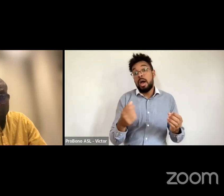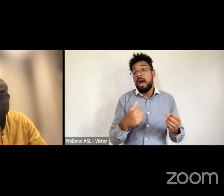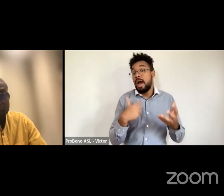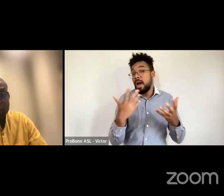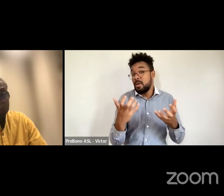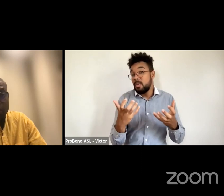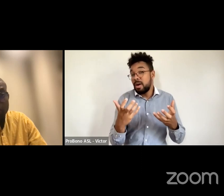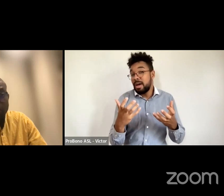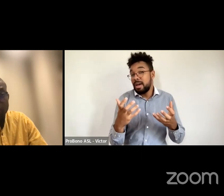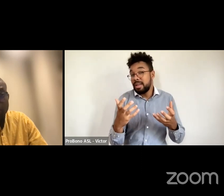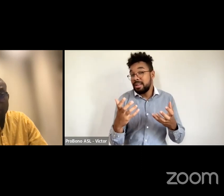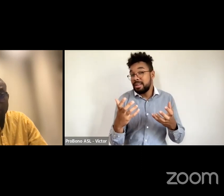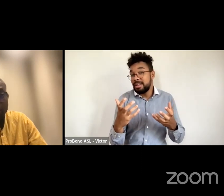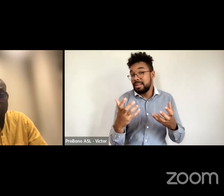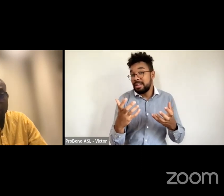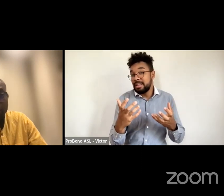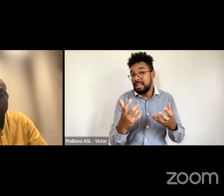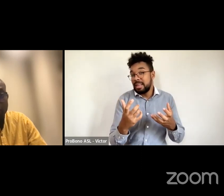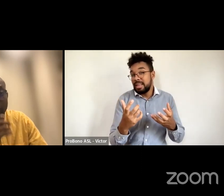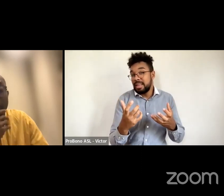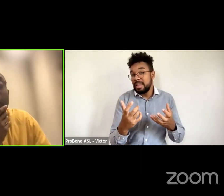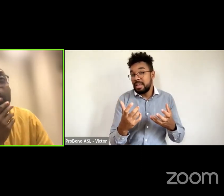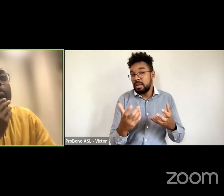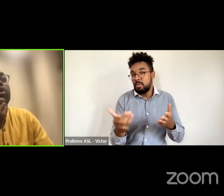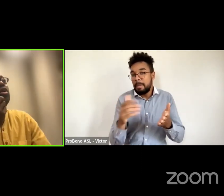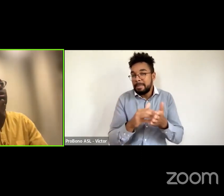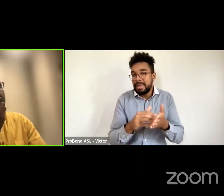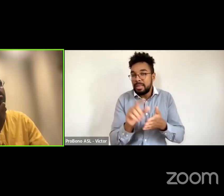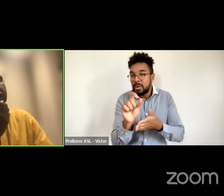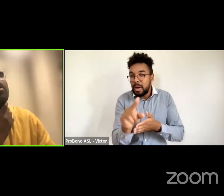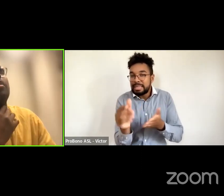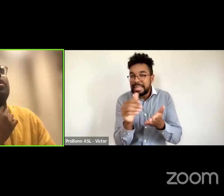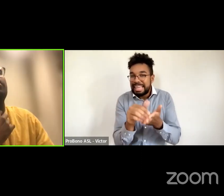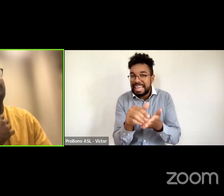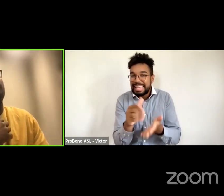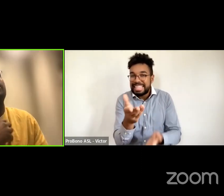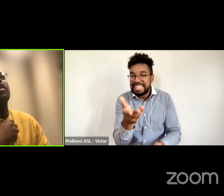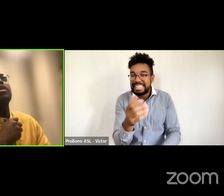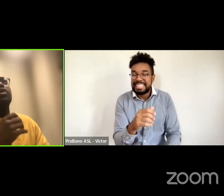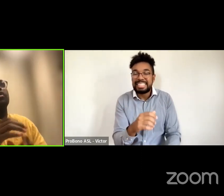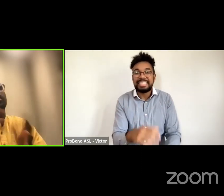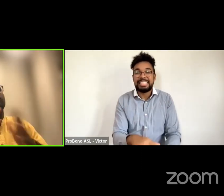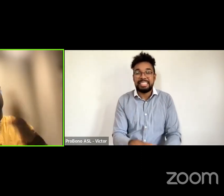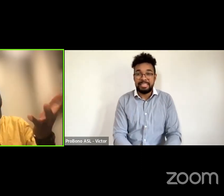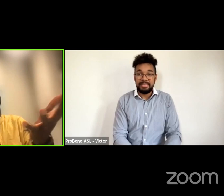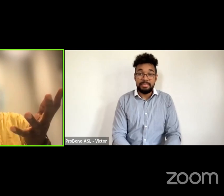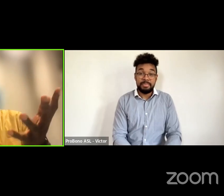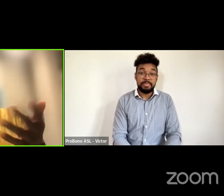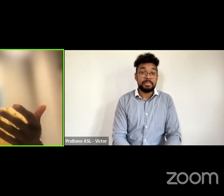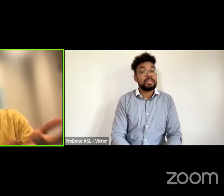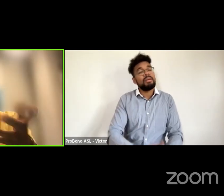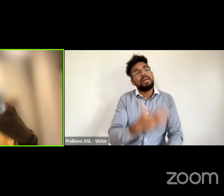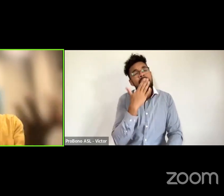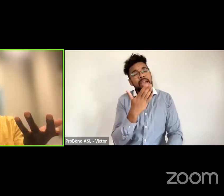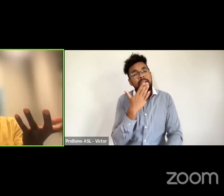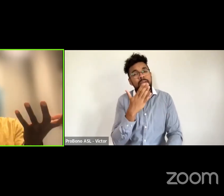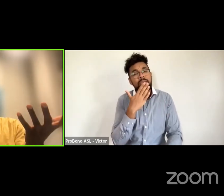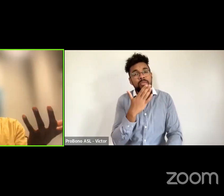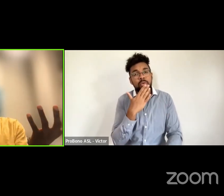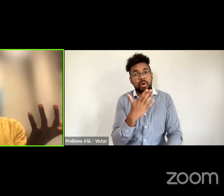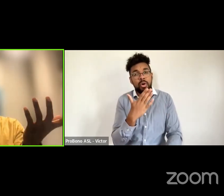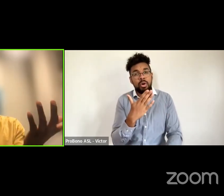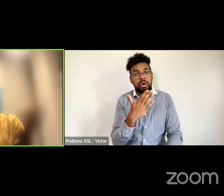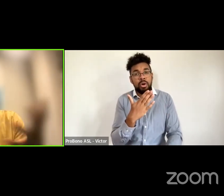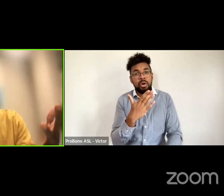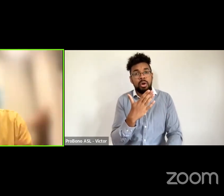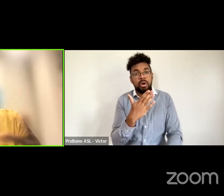second part of the question again sorry great well no um and thanks for thanks for bearing you know for for